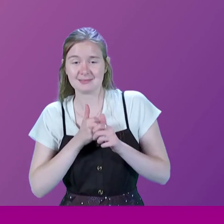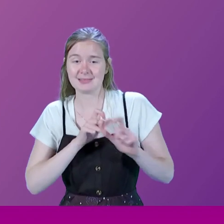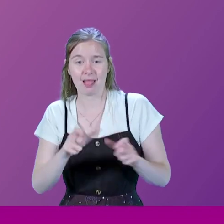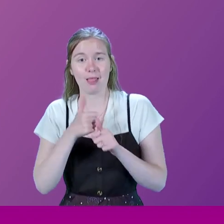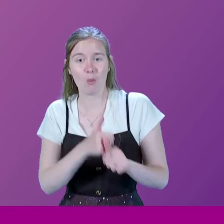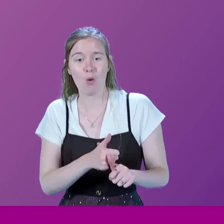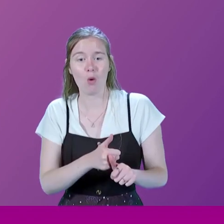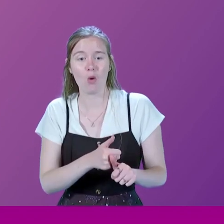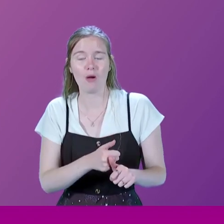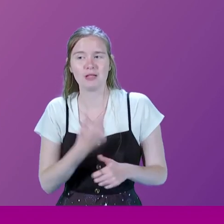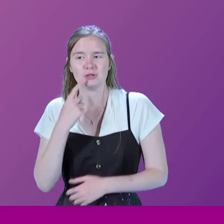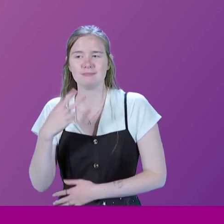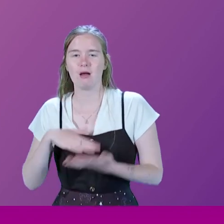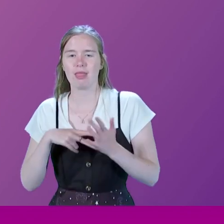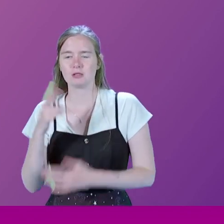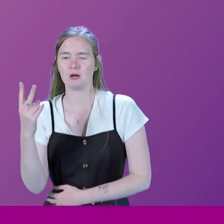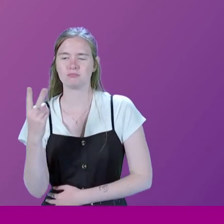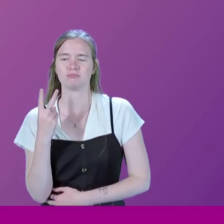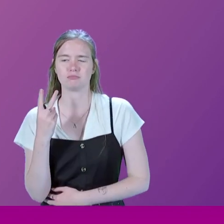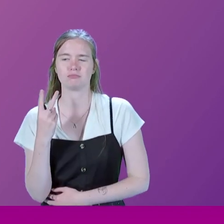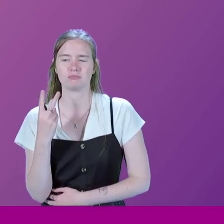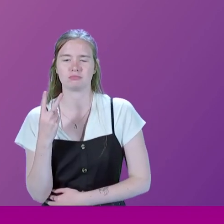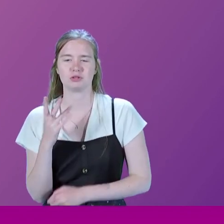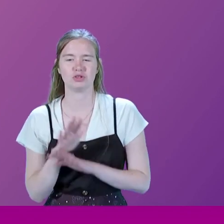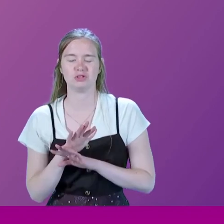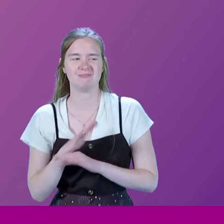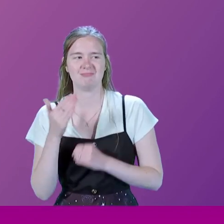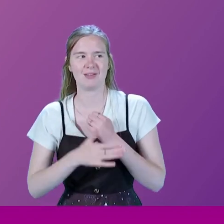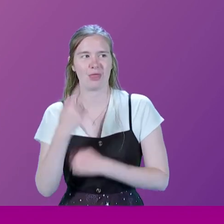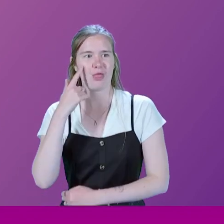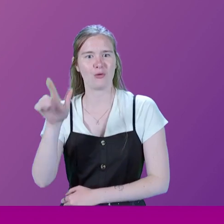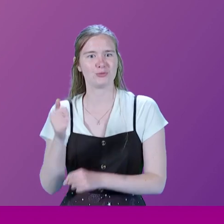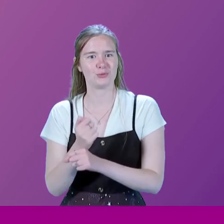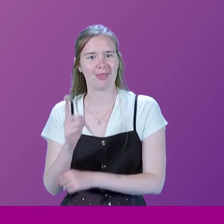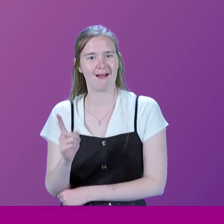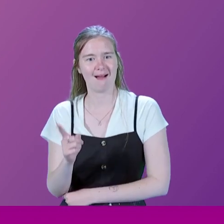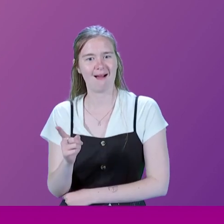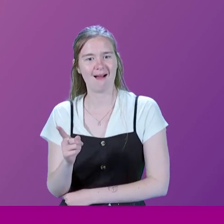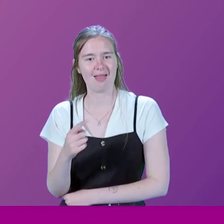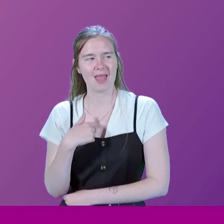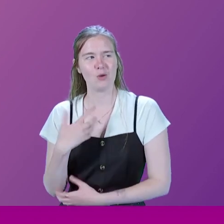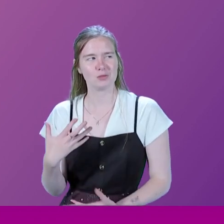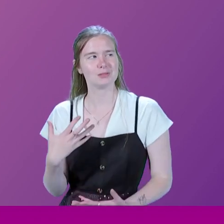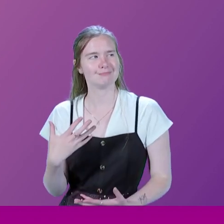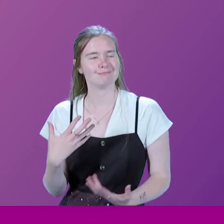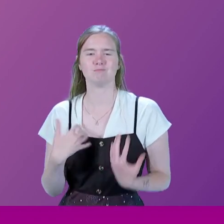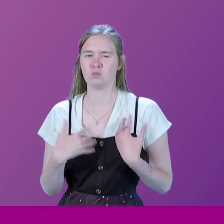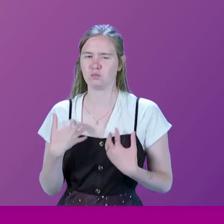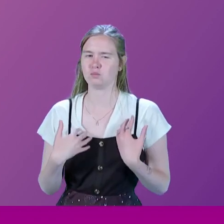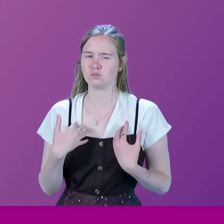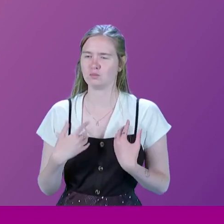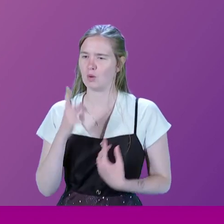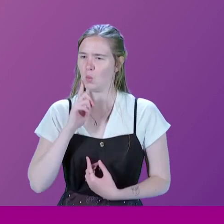astonishing was she gave me a look that told me that she'd not even thought of this. And that was extraordinary. This